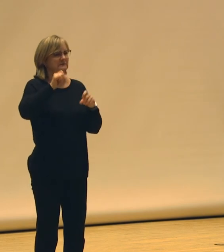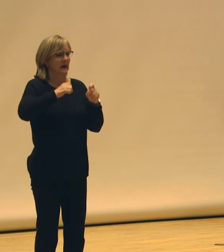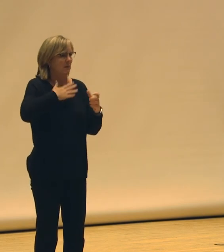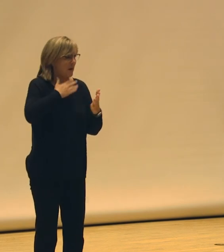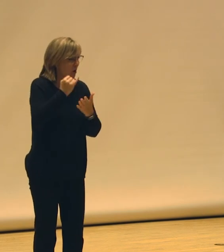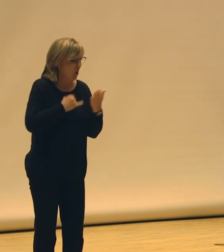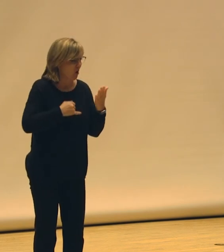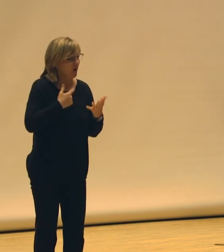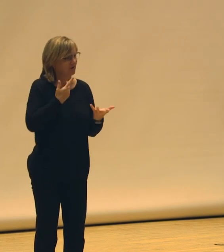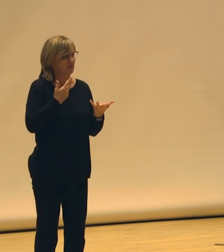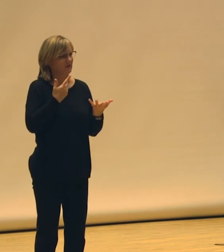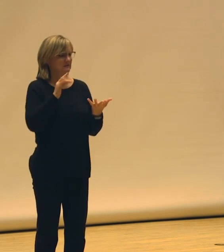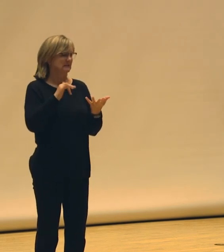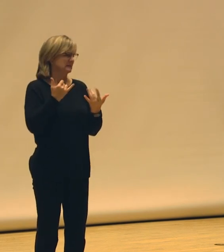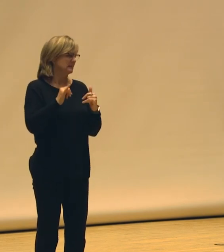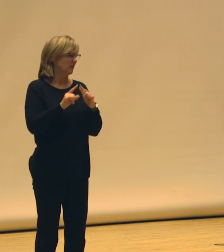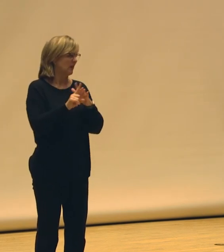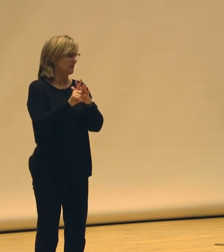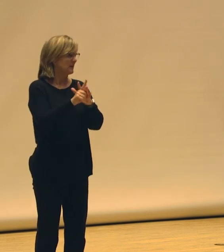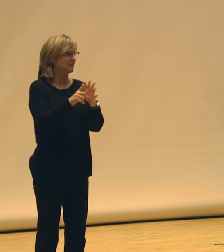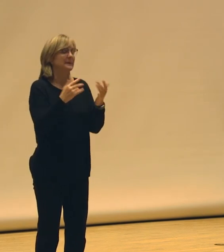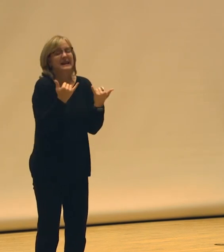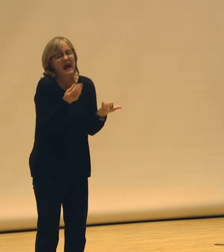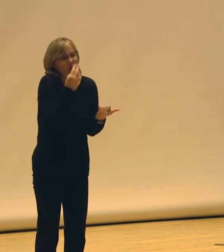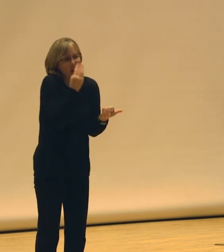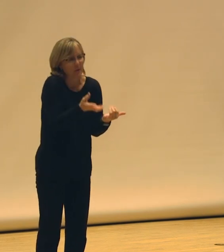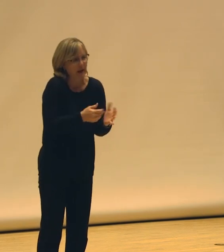up, and I still do that, but now I don't care.